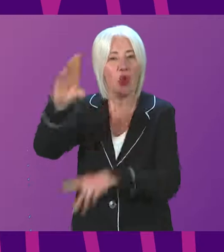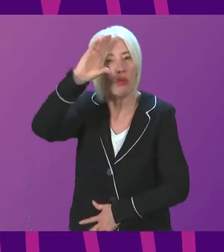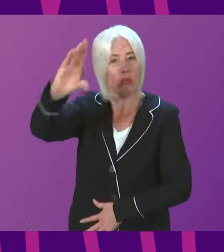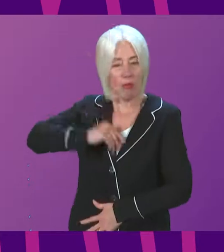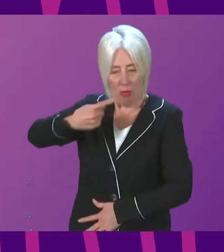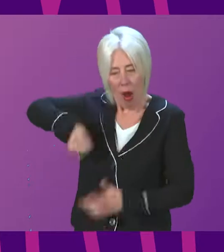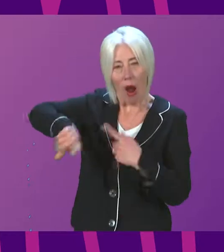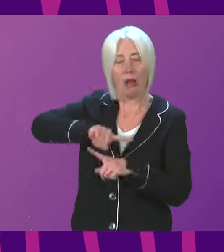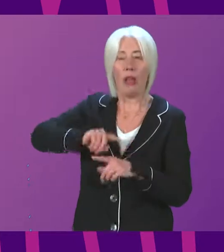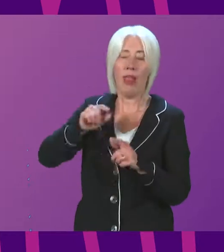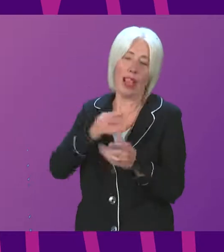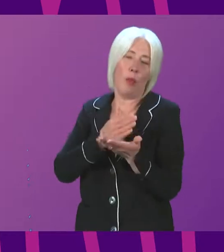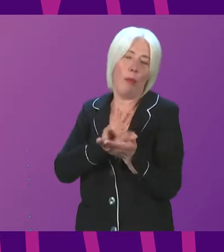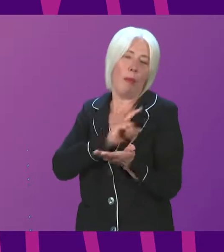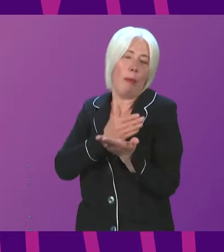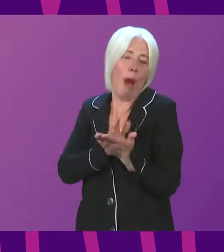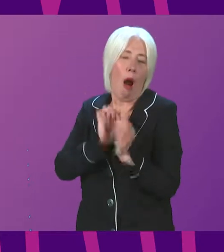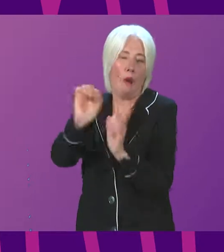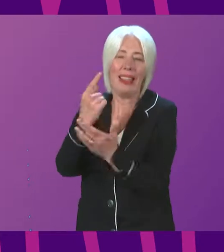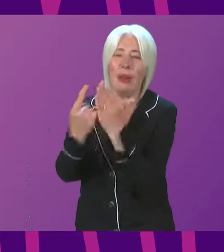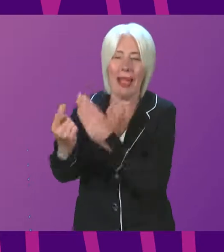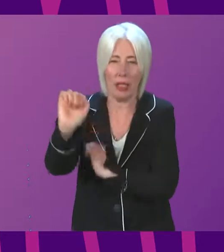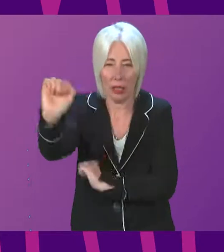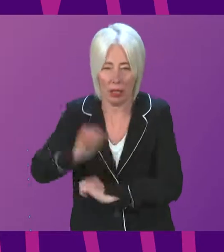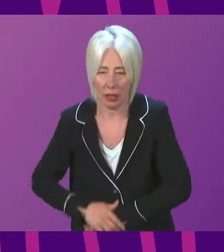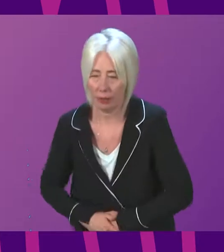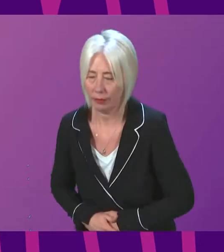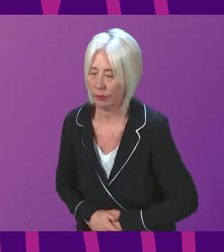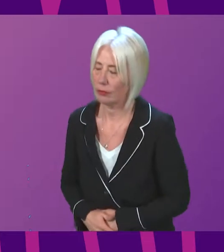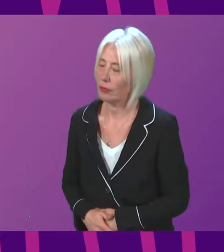independence that she is able to do so. Thank you, Beaulieu.